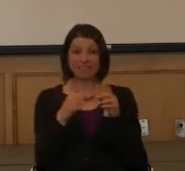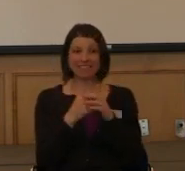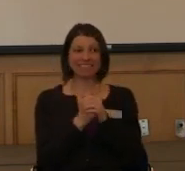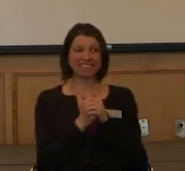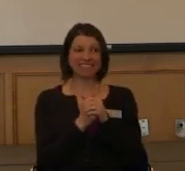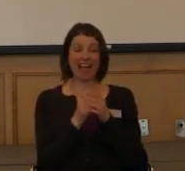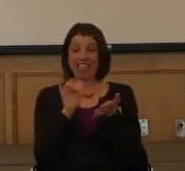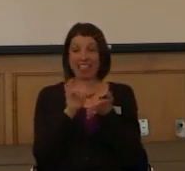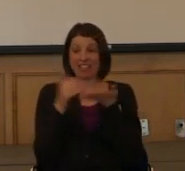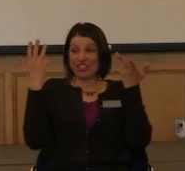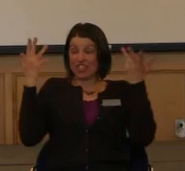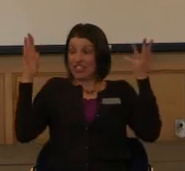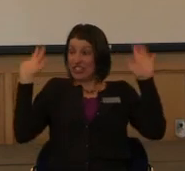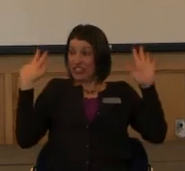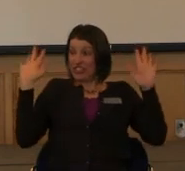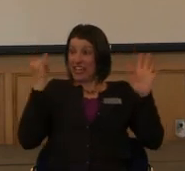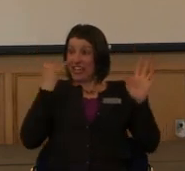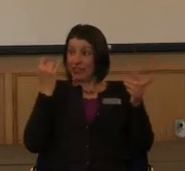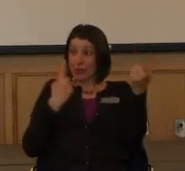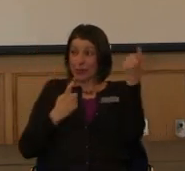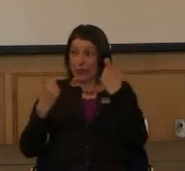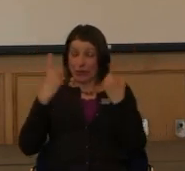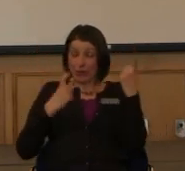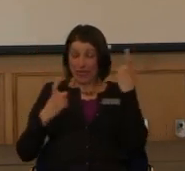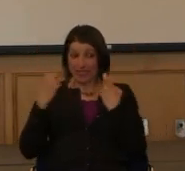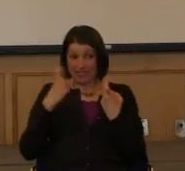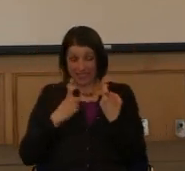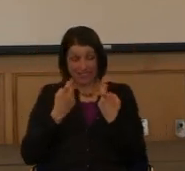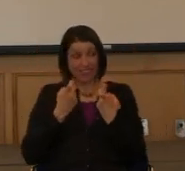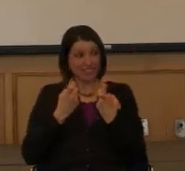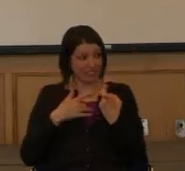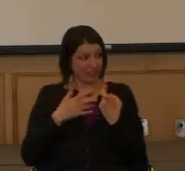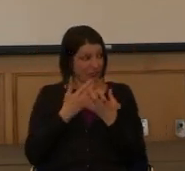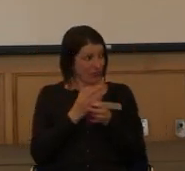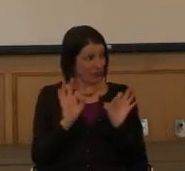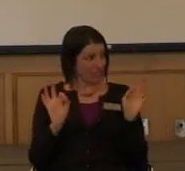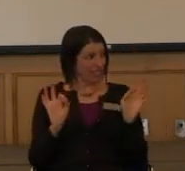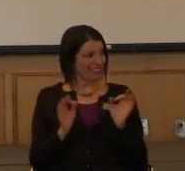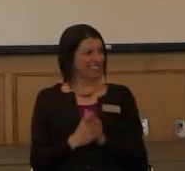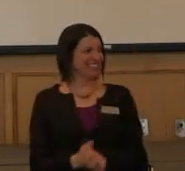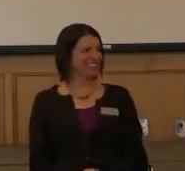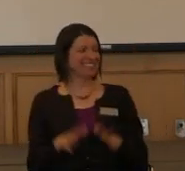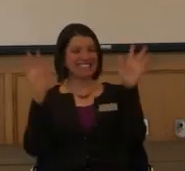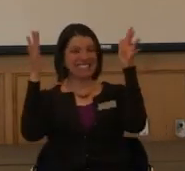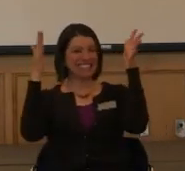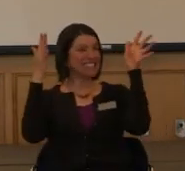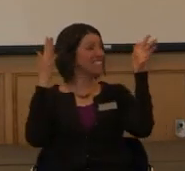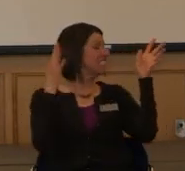But, that's it. And if there's any questions, I can answer.